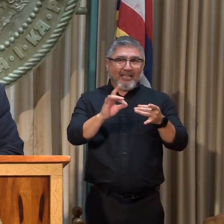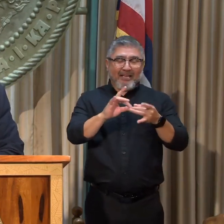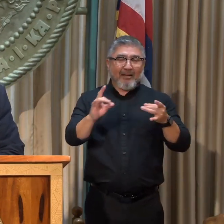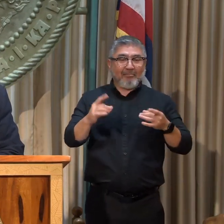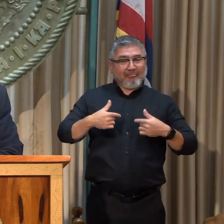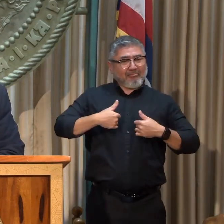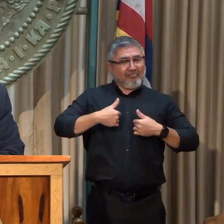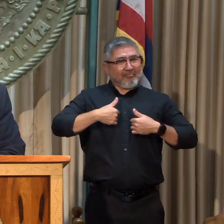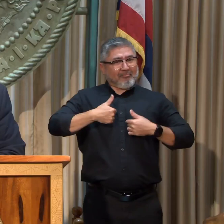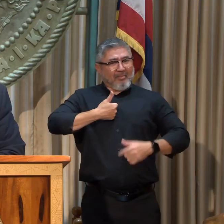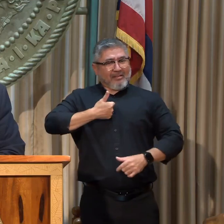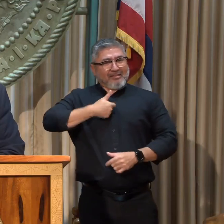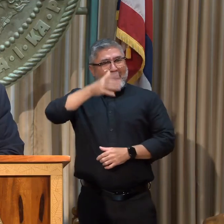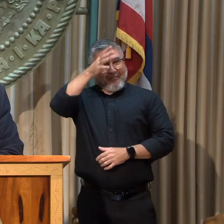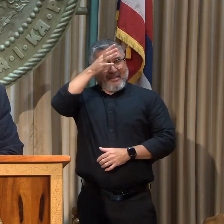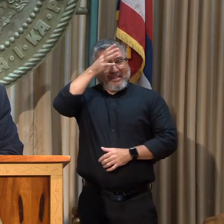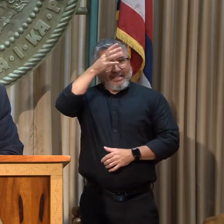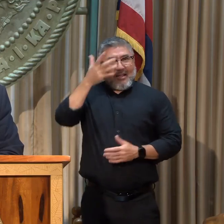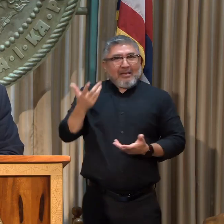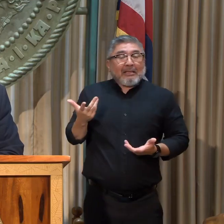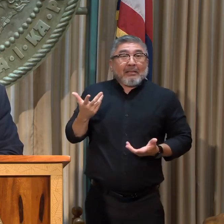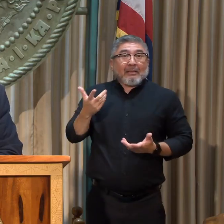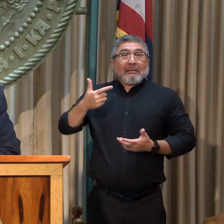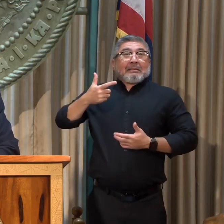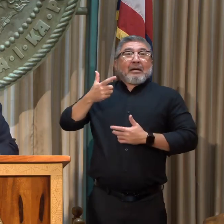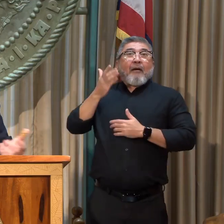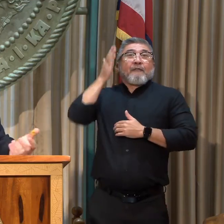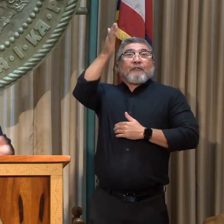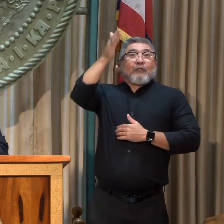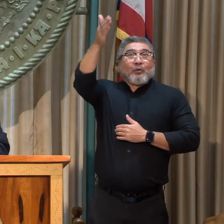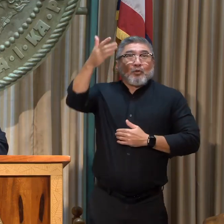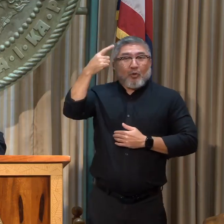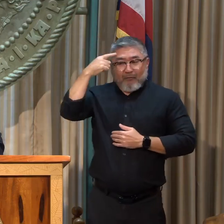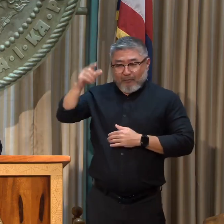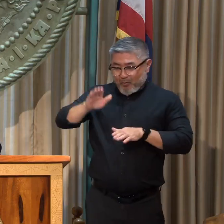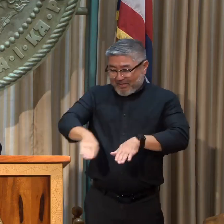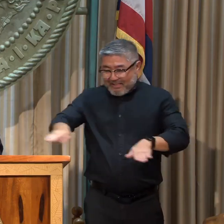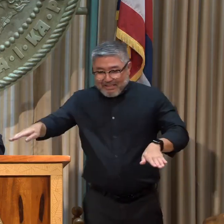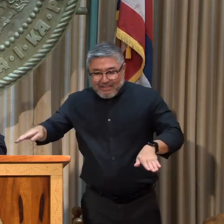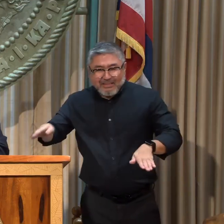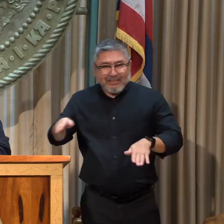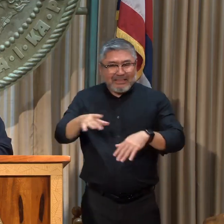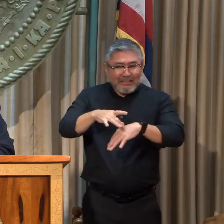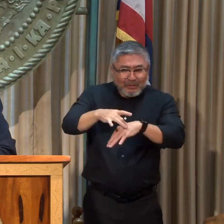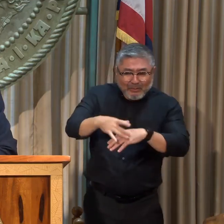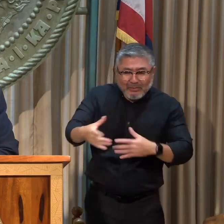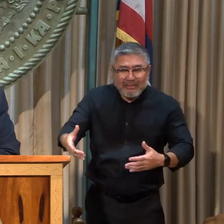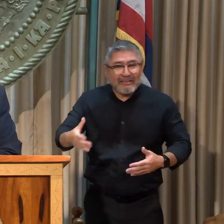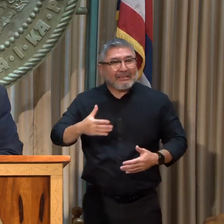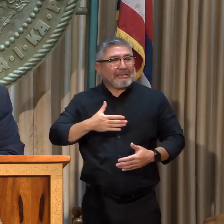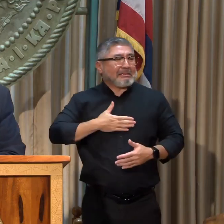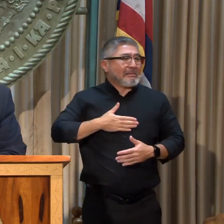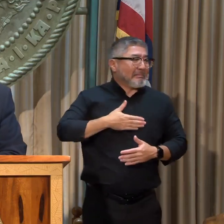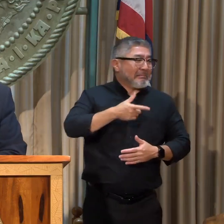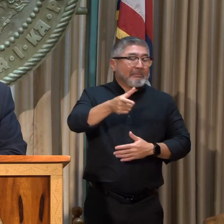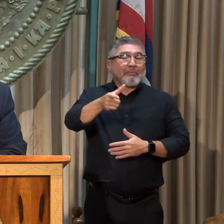father, often think about the world that we're leaving for our kids. For me, it's Maya and Sam. Maya's 17. Sam, he's 14.